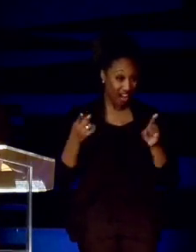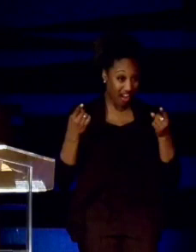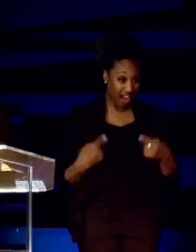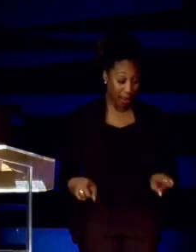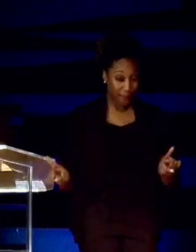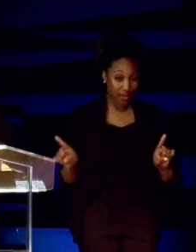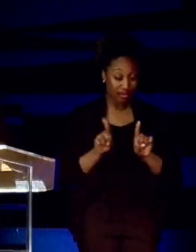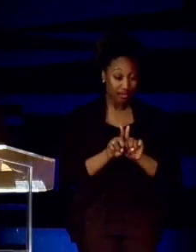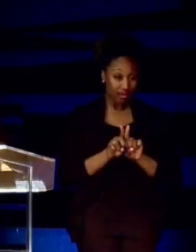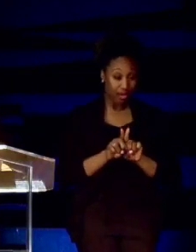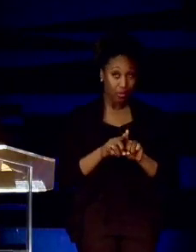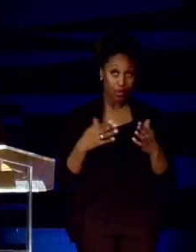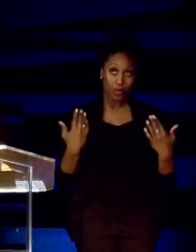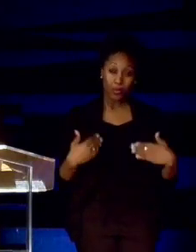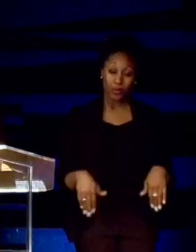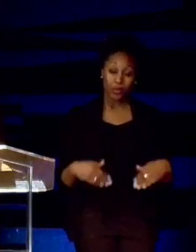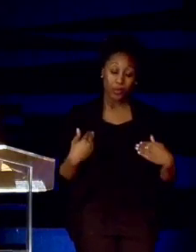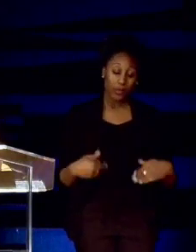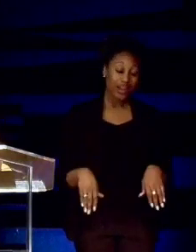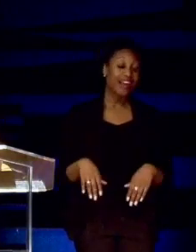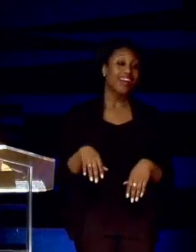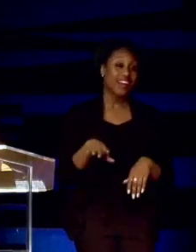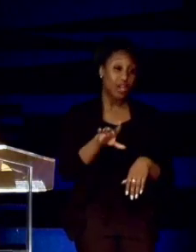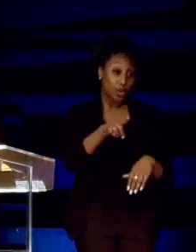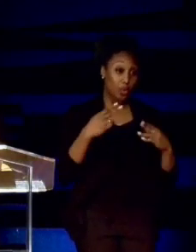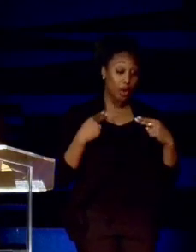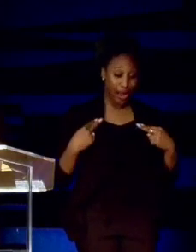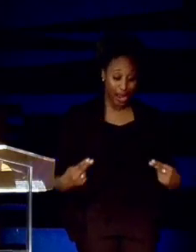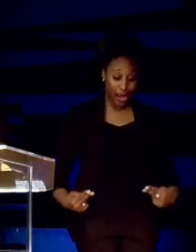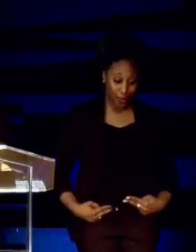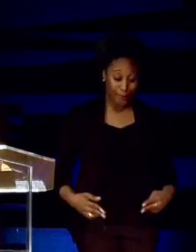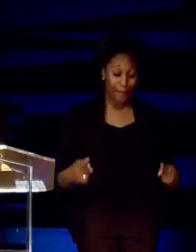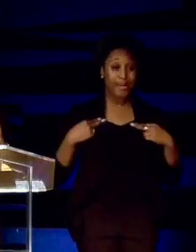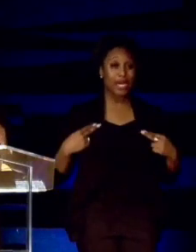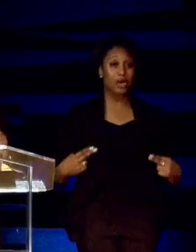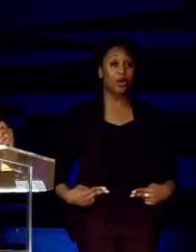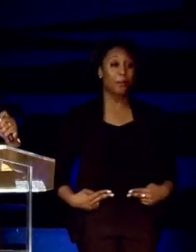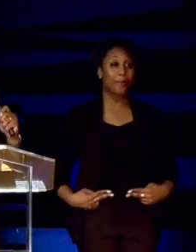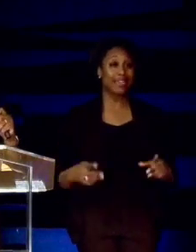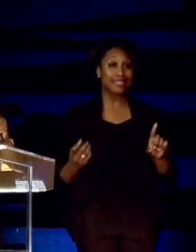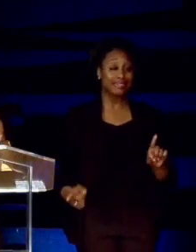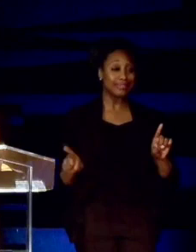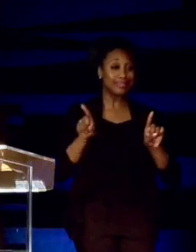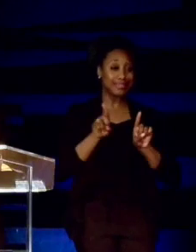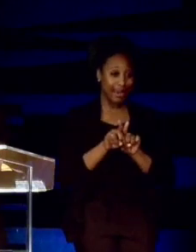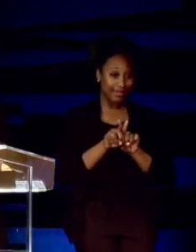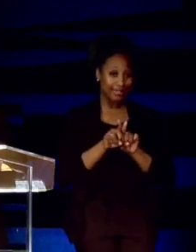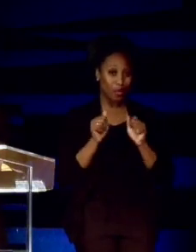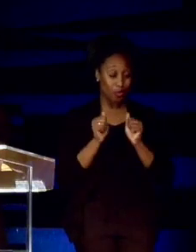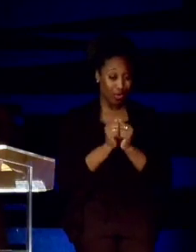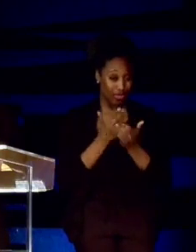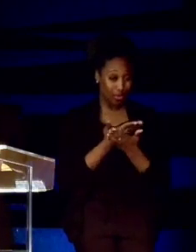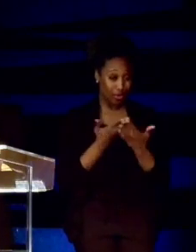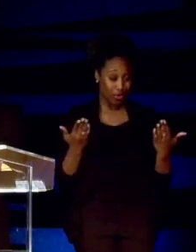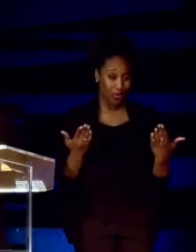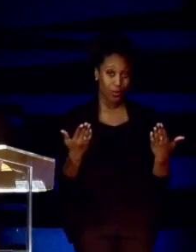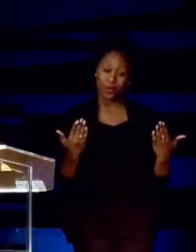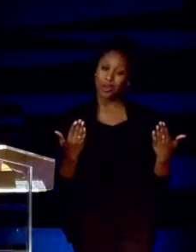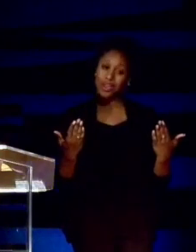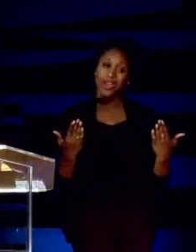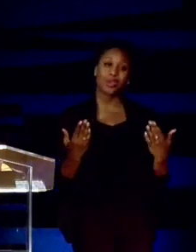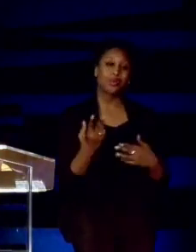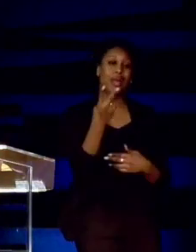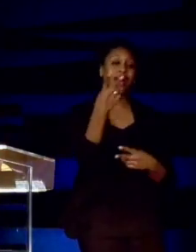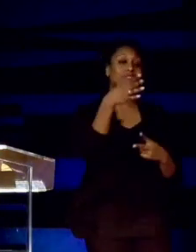Come on, be a human. Be a human being, being human right now. Side by side with you. You only got two